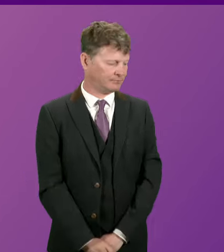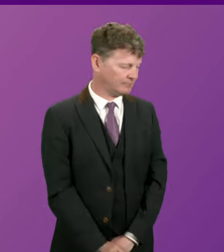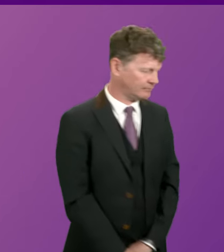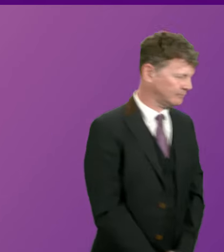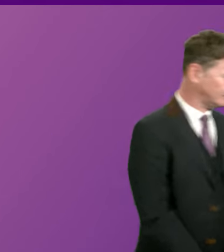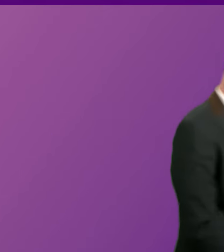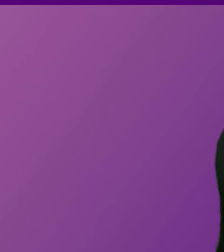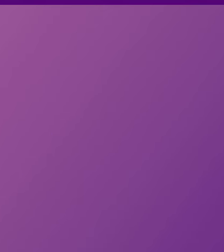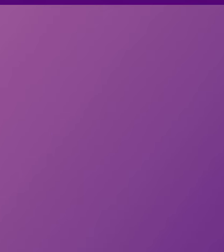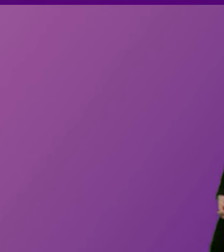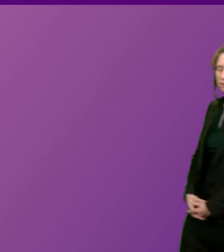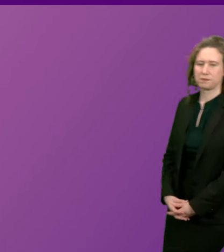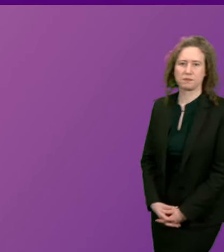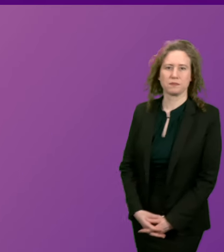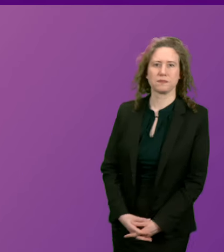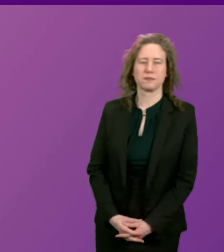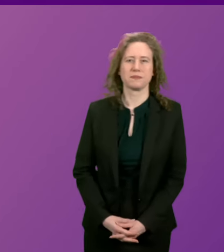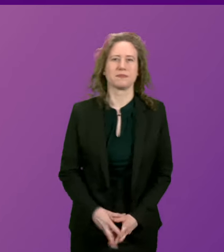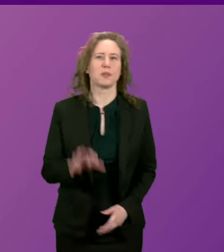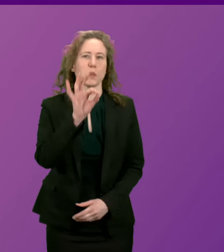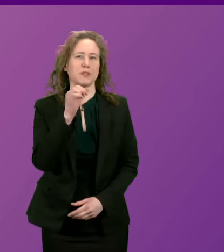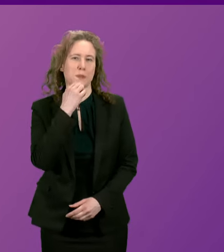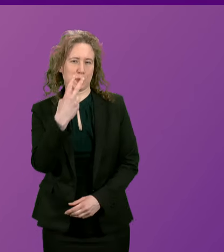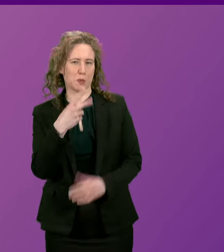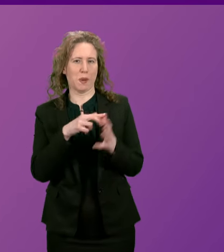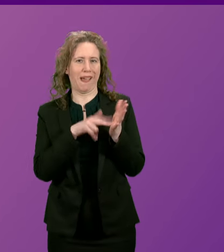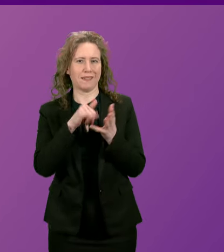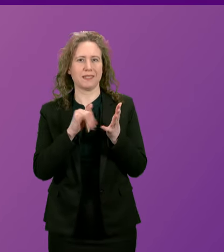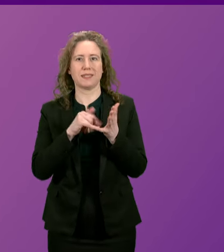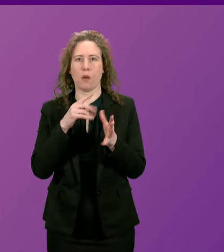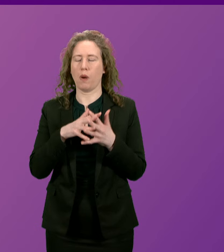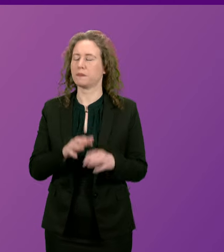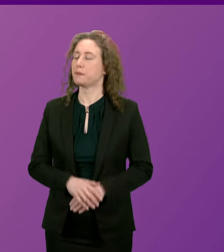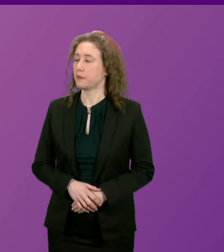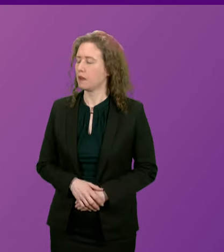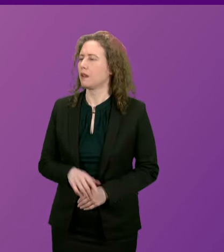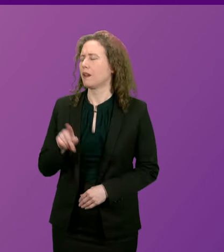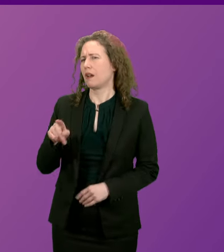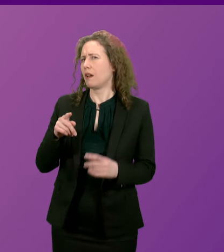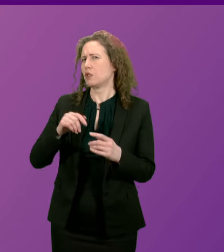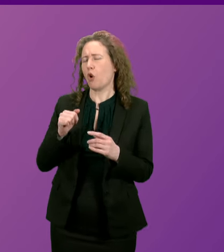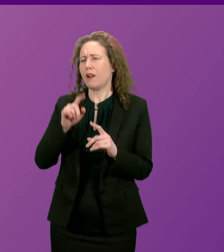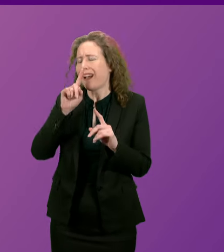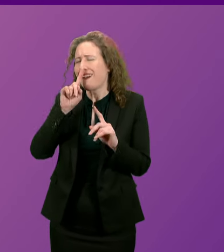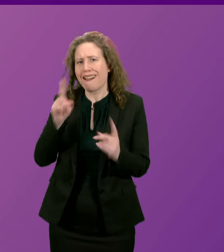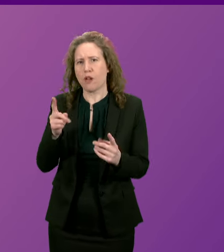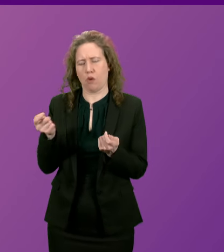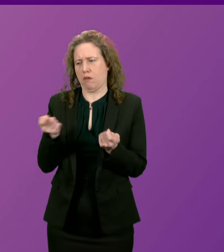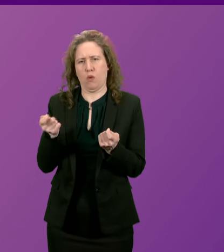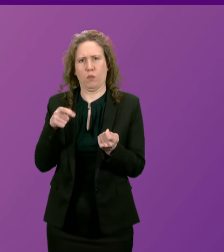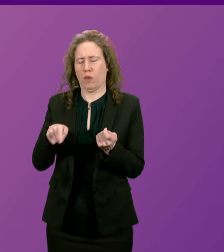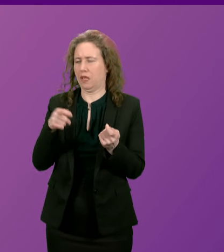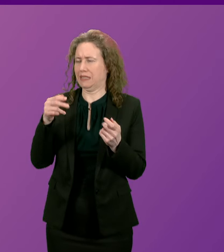Question number two, Anna Sarwar. Presiding Officer, Scotland cannot afford this distracted, divided, and